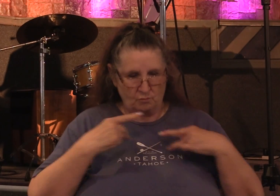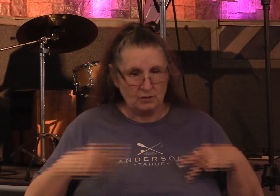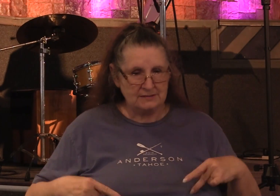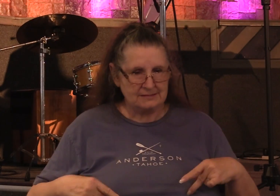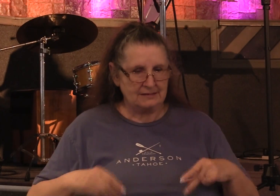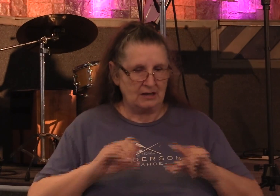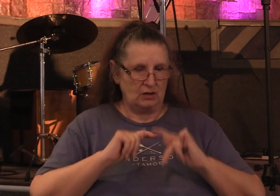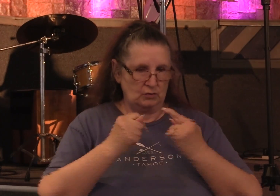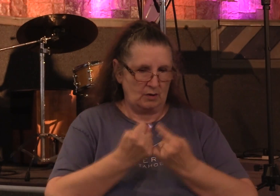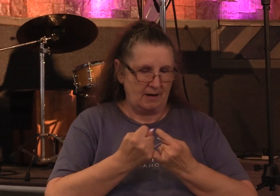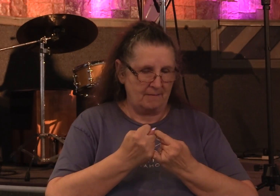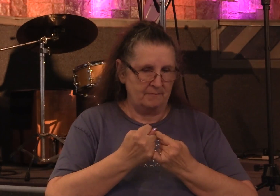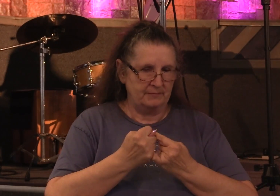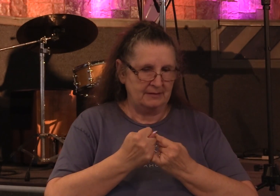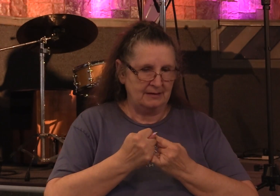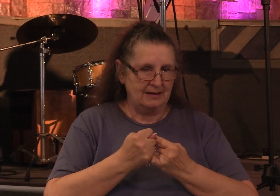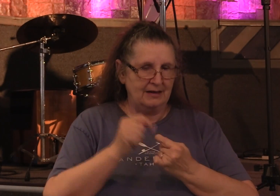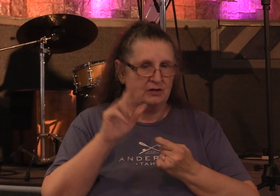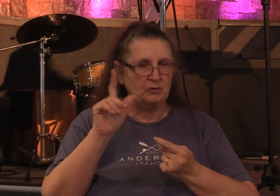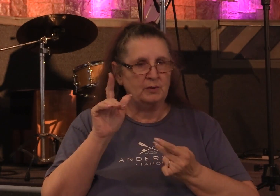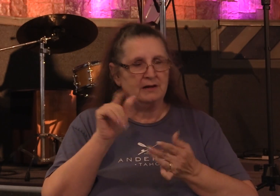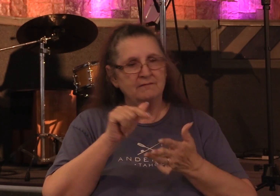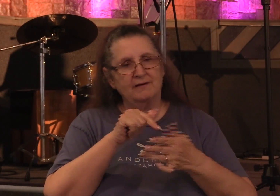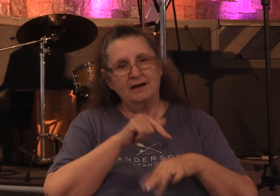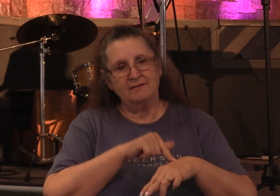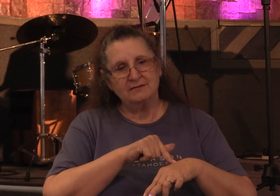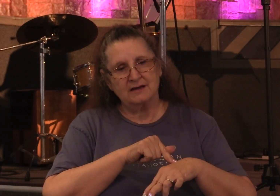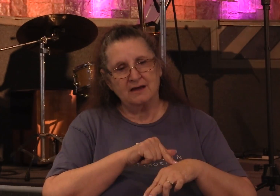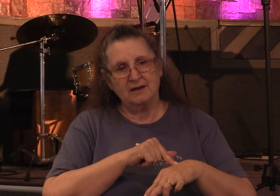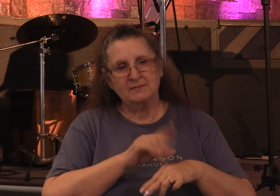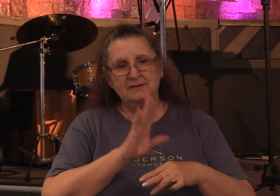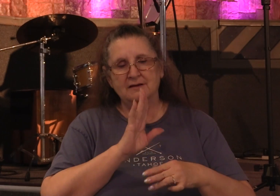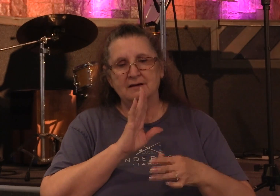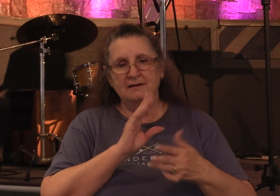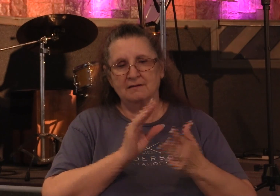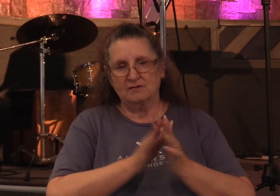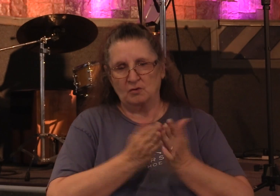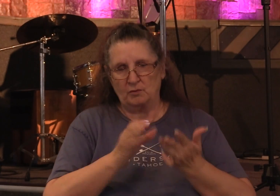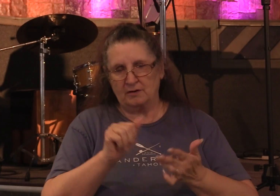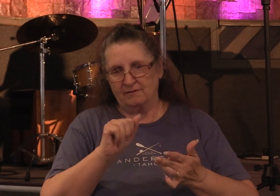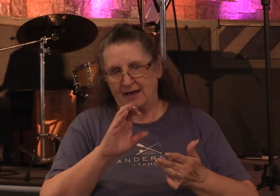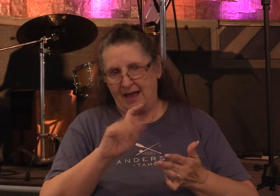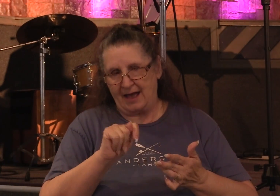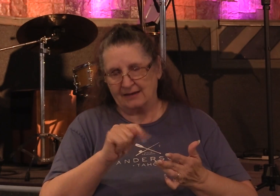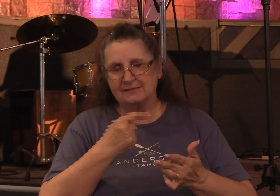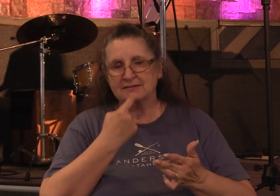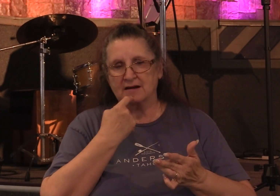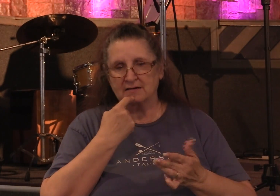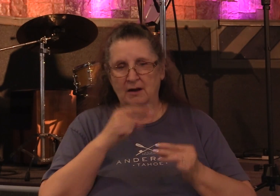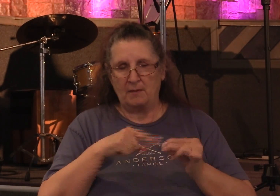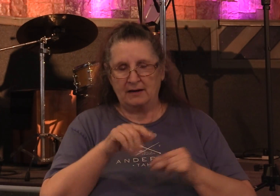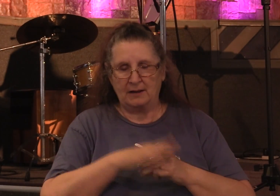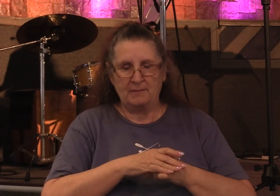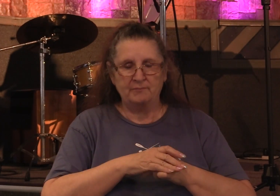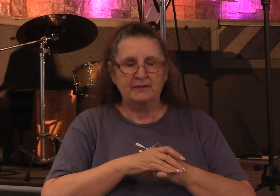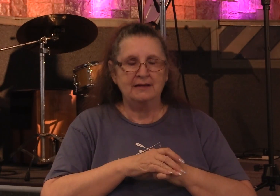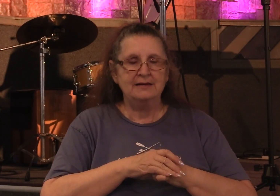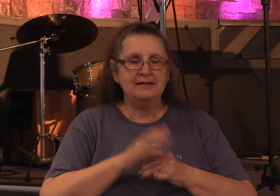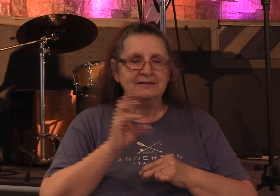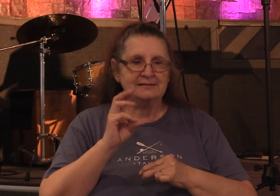He's mentioned 25 times in the book of Acts, six times in the epistles and as we get further into the book of